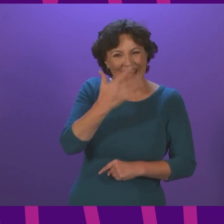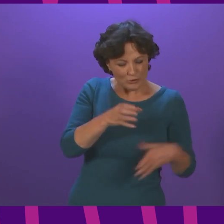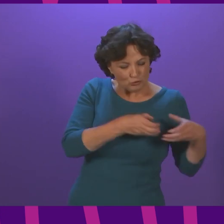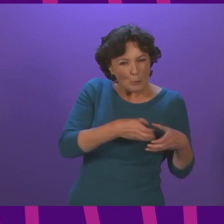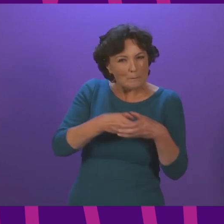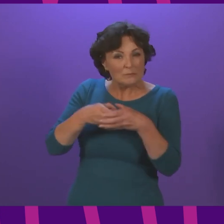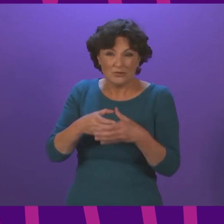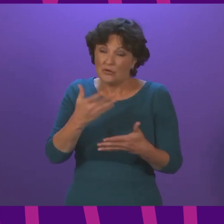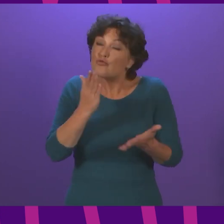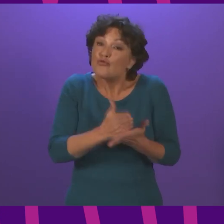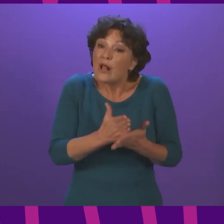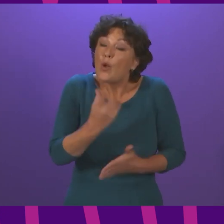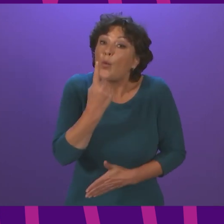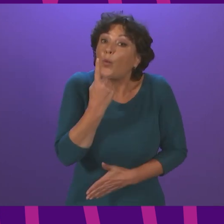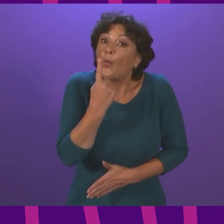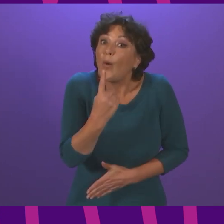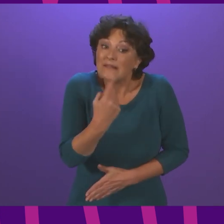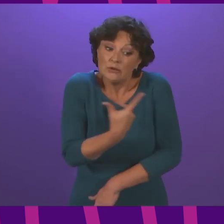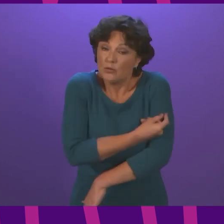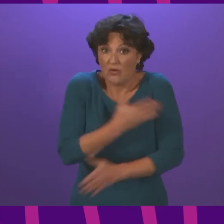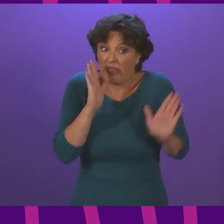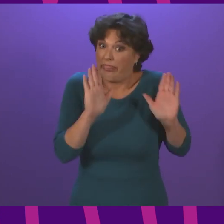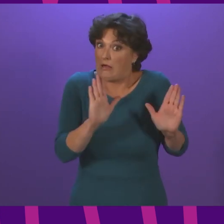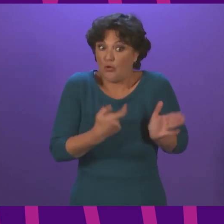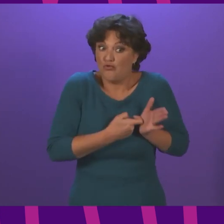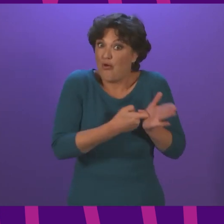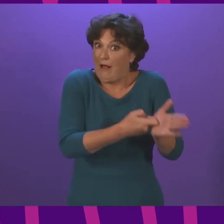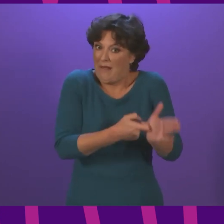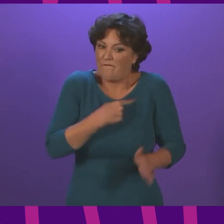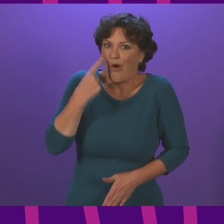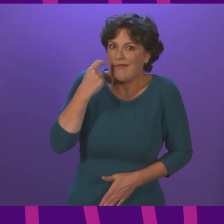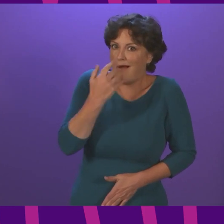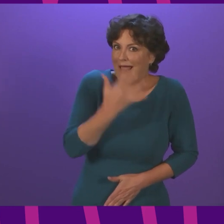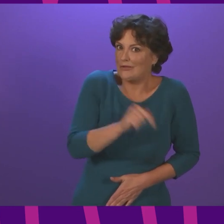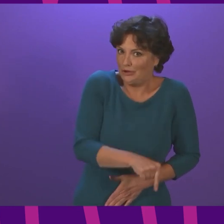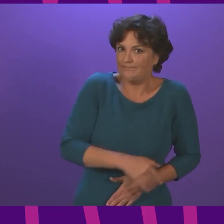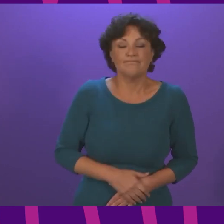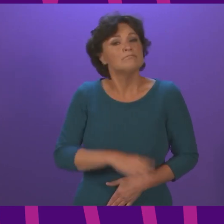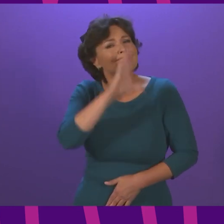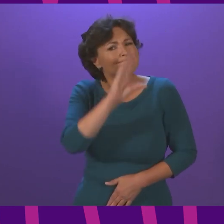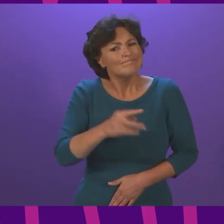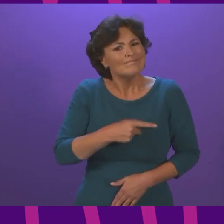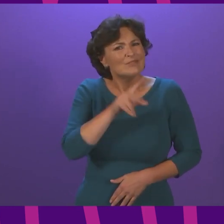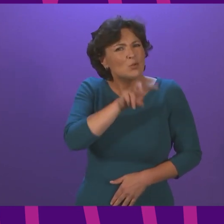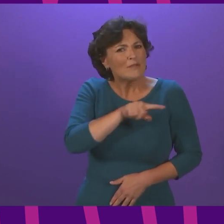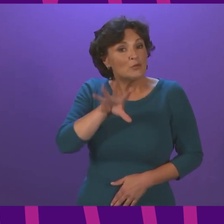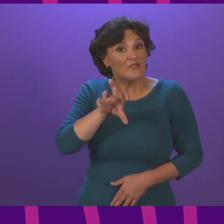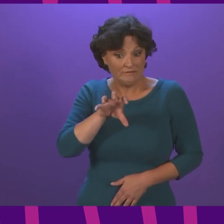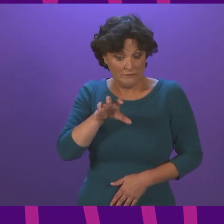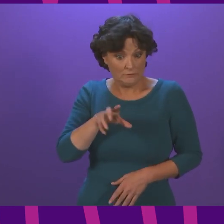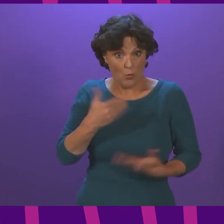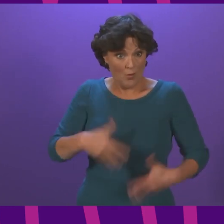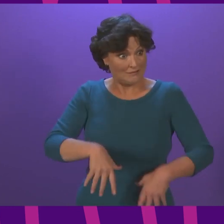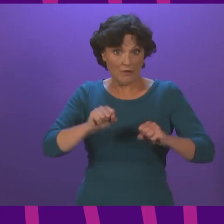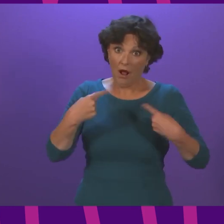only a single dose is currently recommended. Most 12 to 15-year-olds only became eligible for the vaccine two weeks